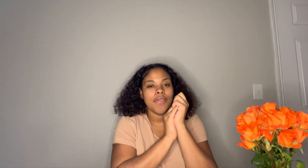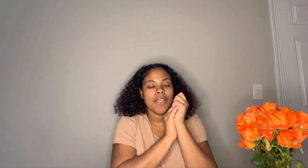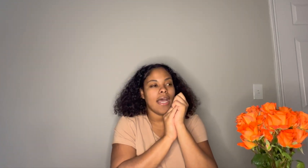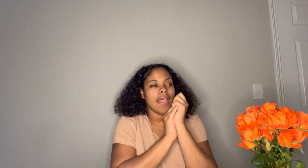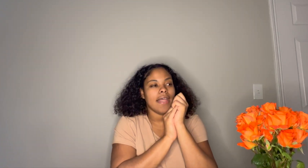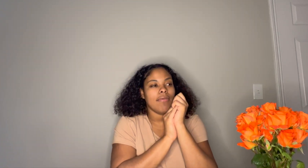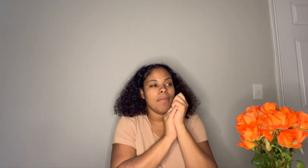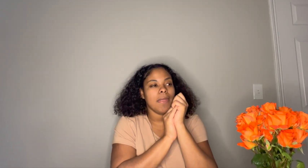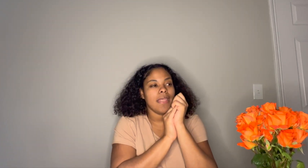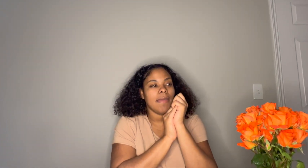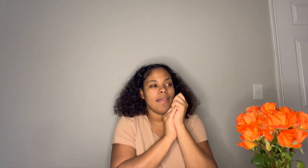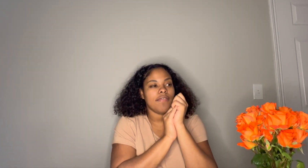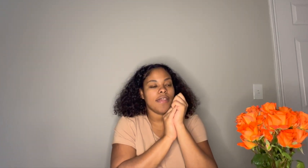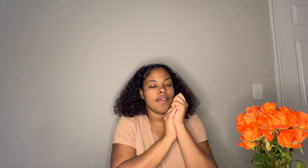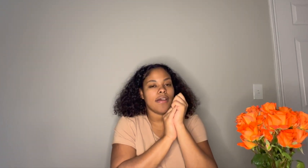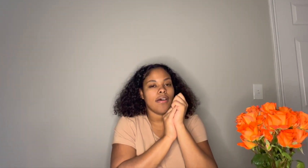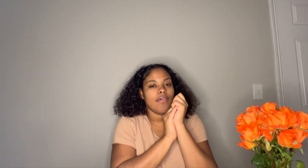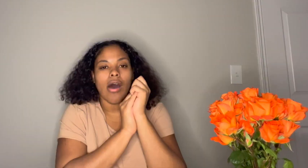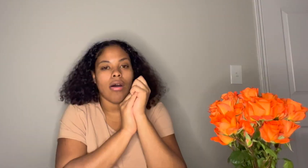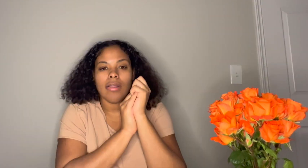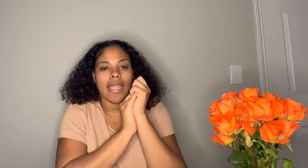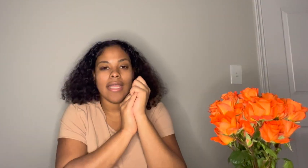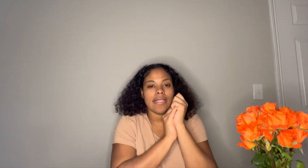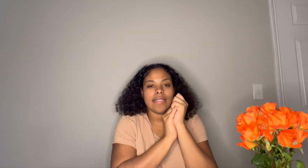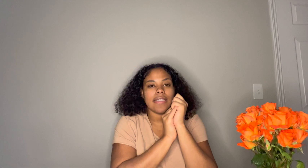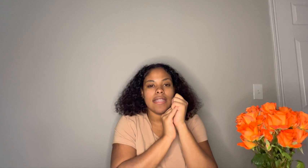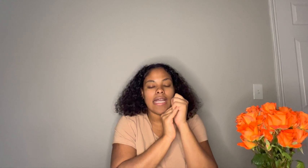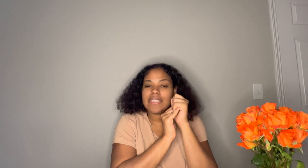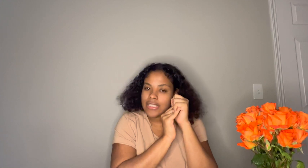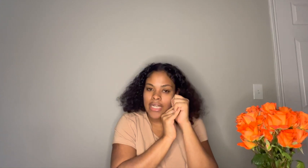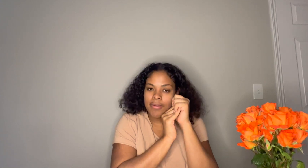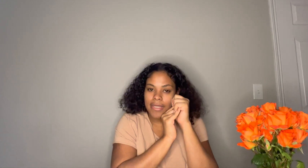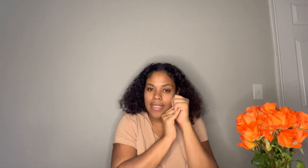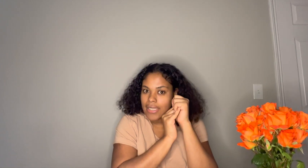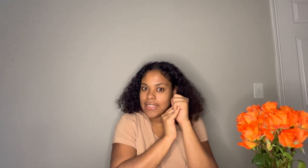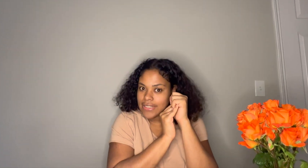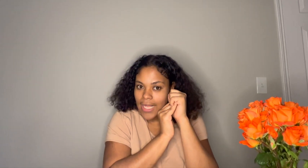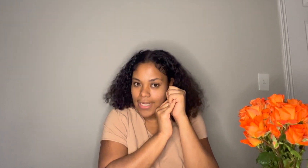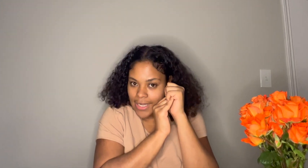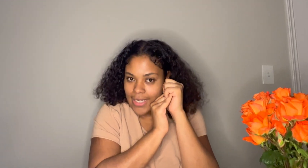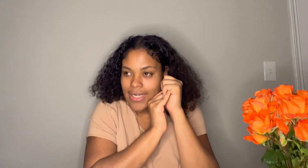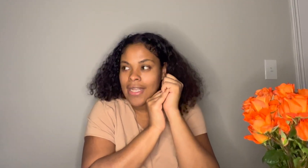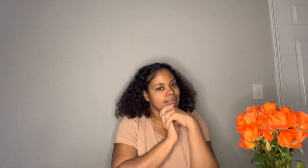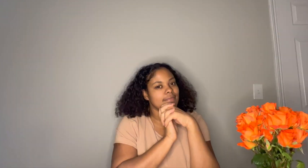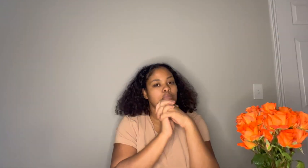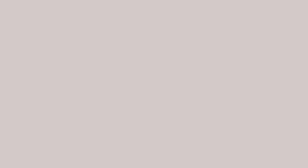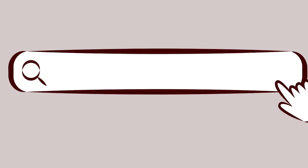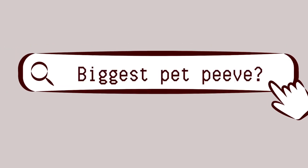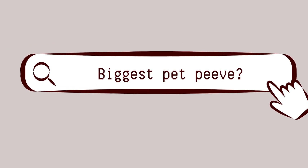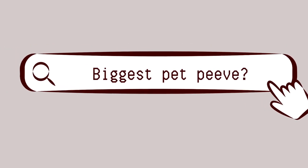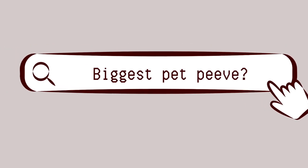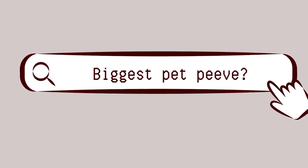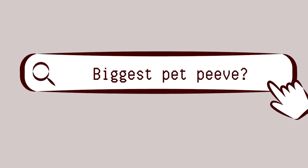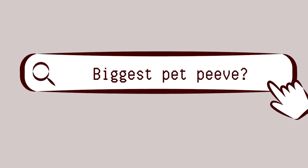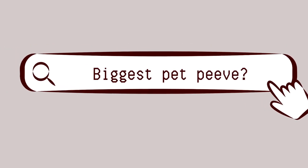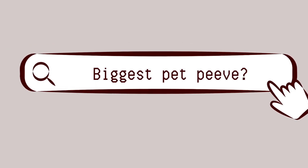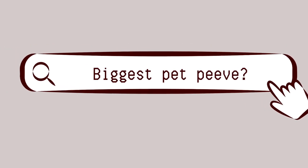you that that would be biggest fear oh oh like that's scary is that not mmm my biggest pet